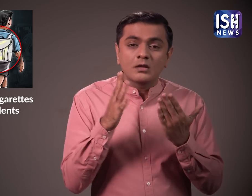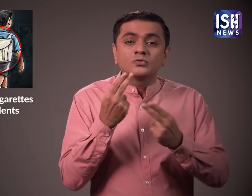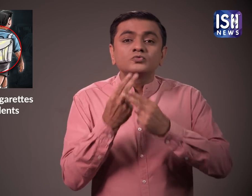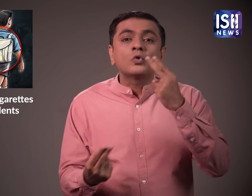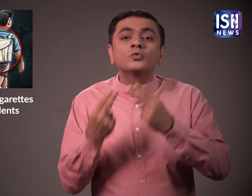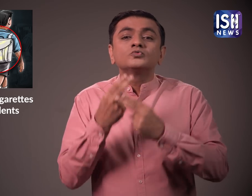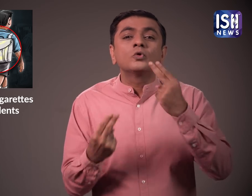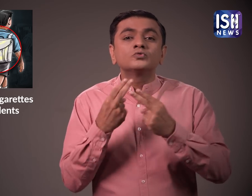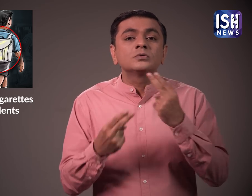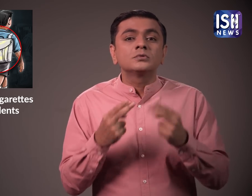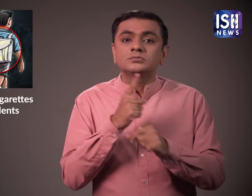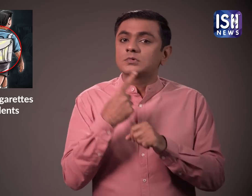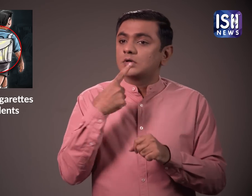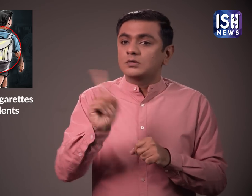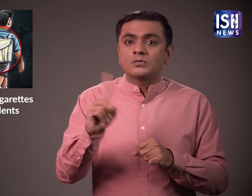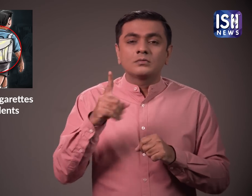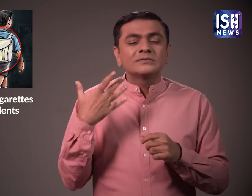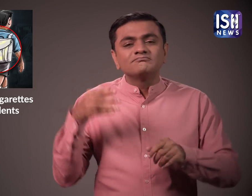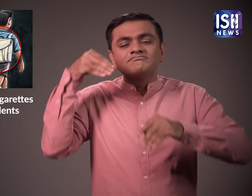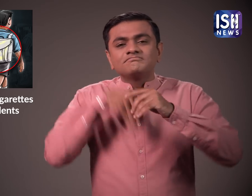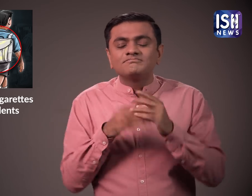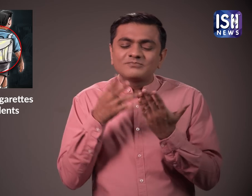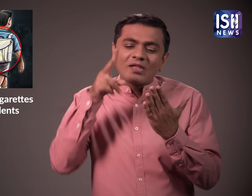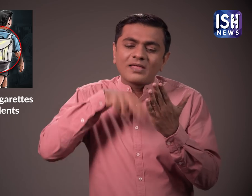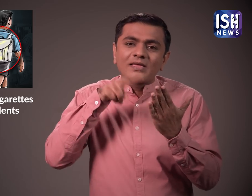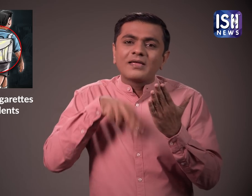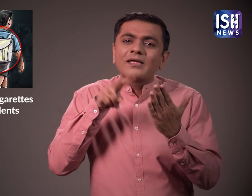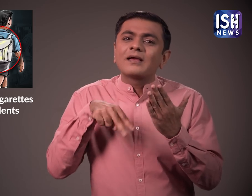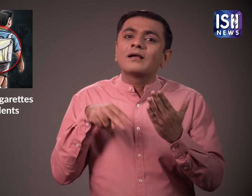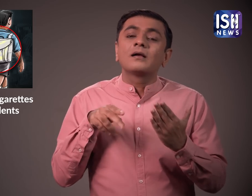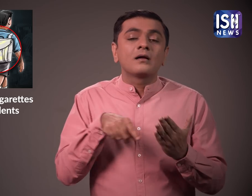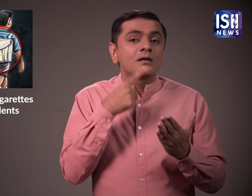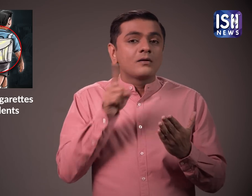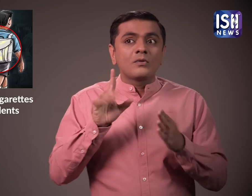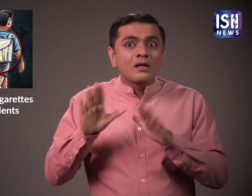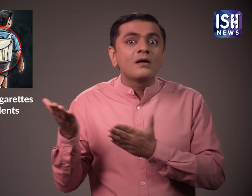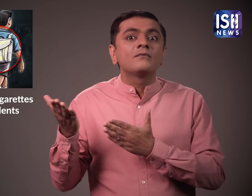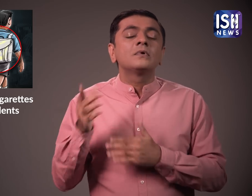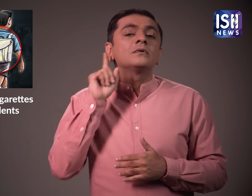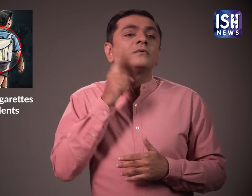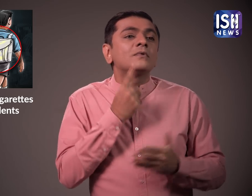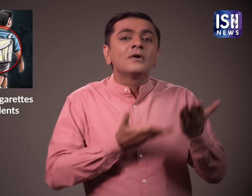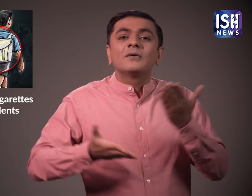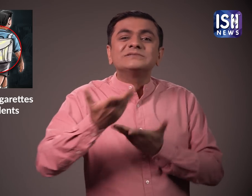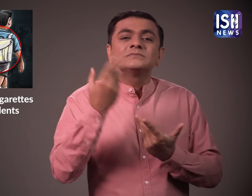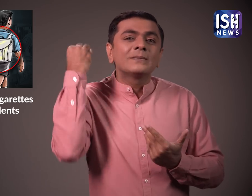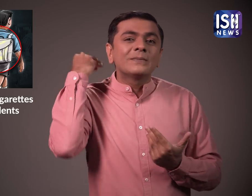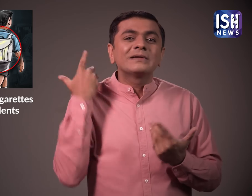allowed because students would get distracted and read. This is not allowed. Deaf kids would hide games and toys.